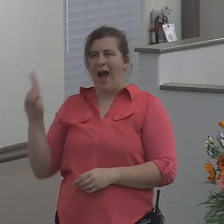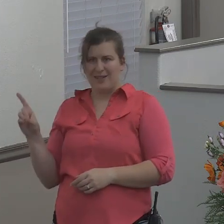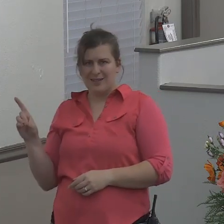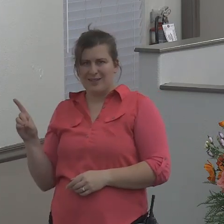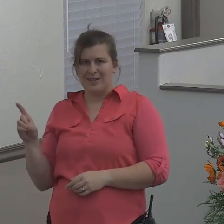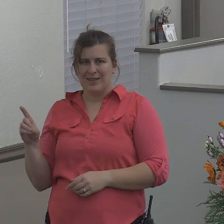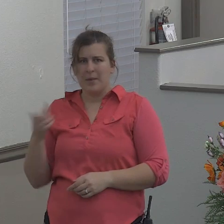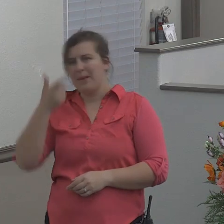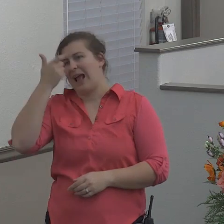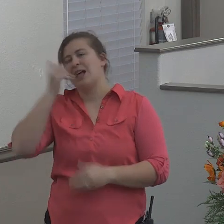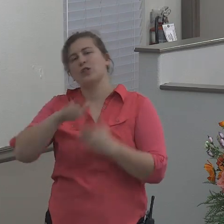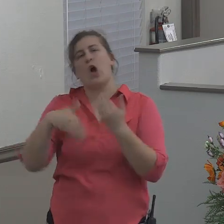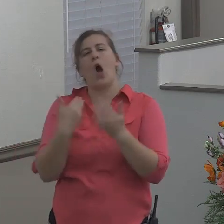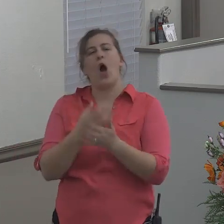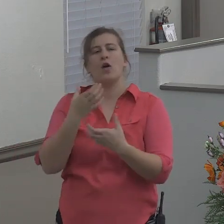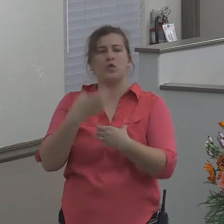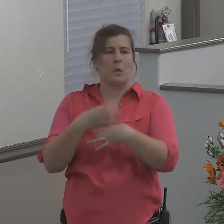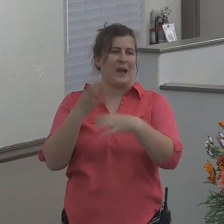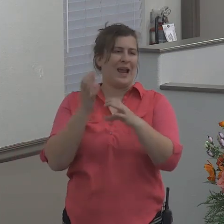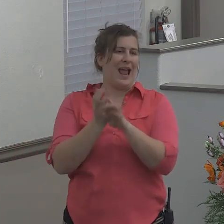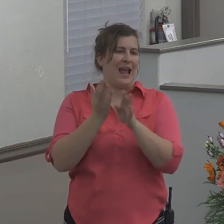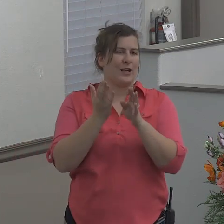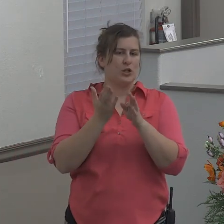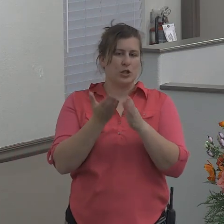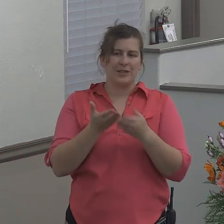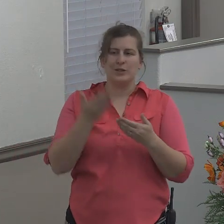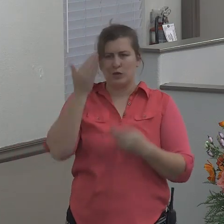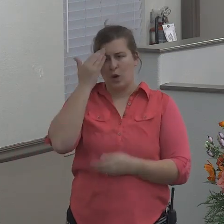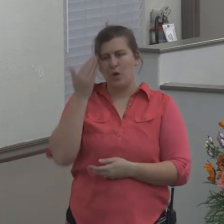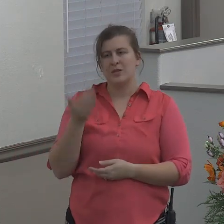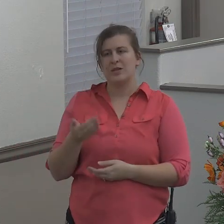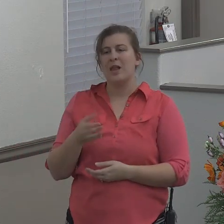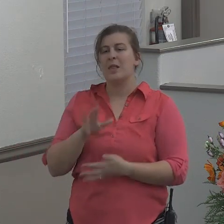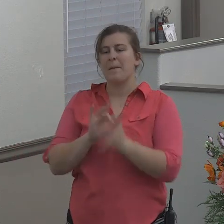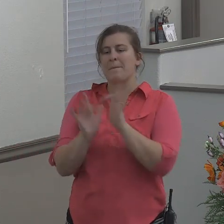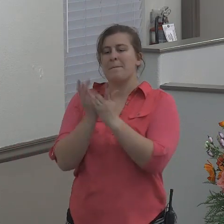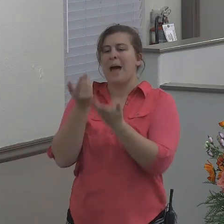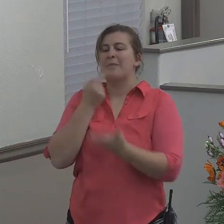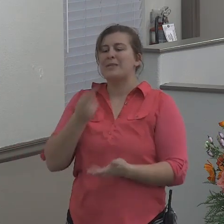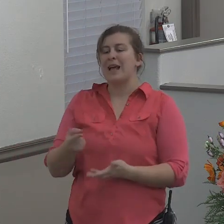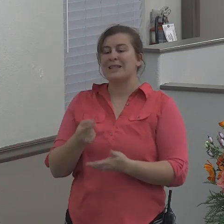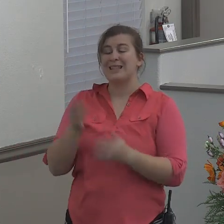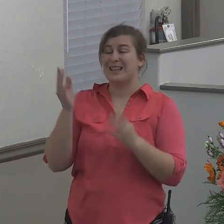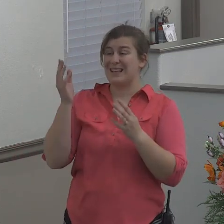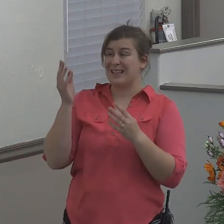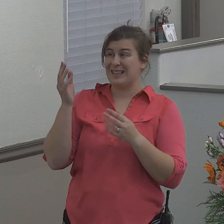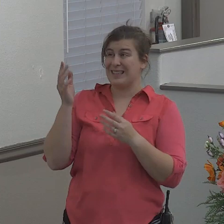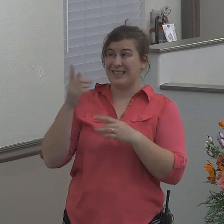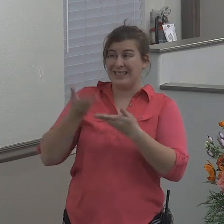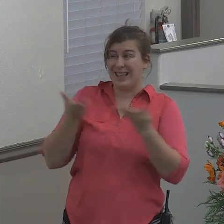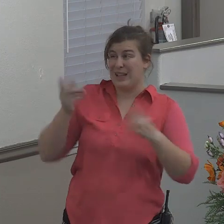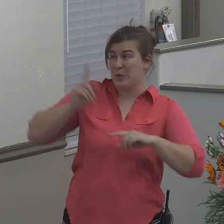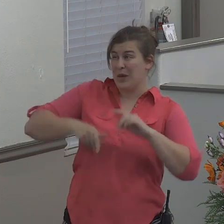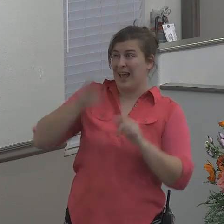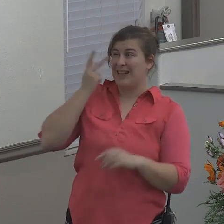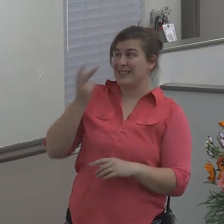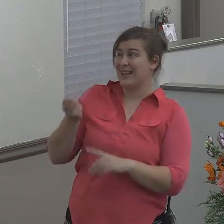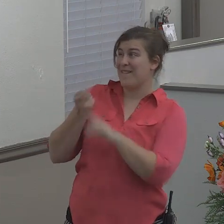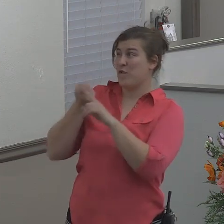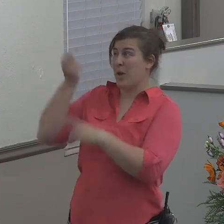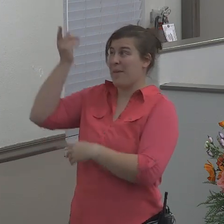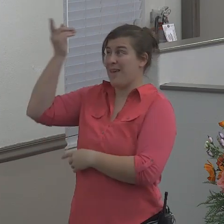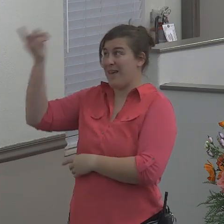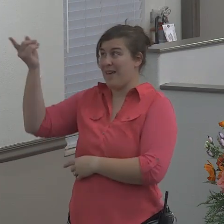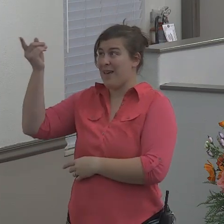In Romans chapter 1 verse 20 the Bible states, for in the invisible things of him from the creation of the world are